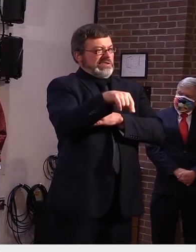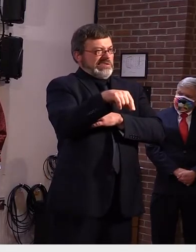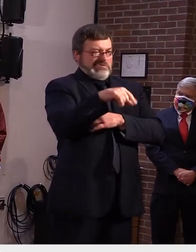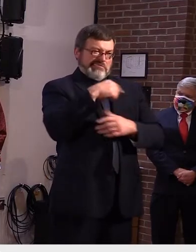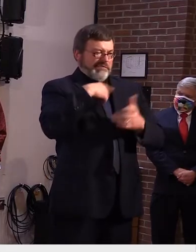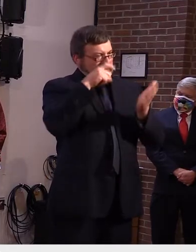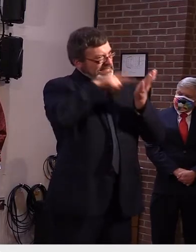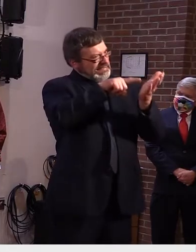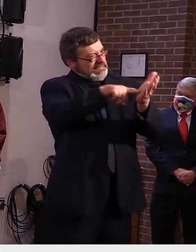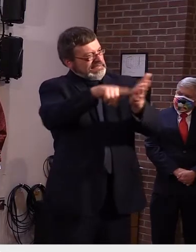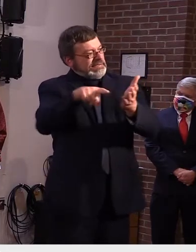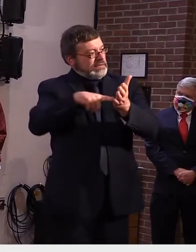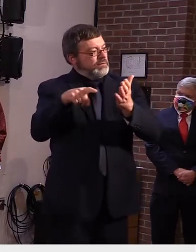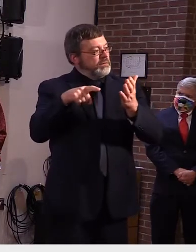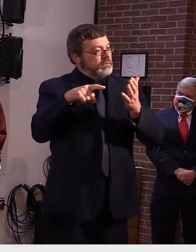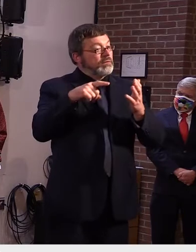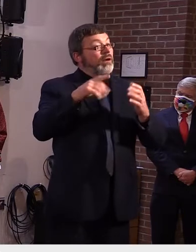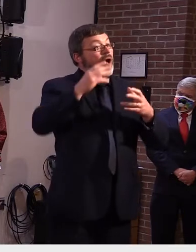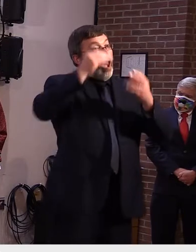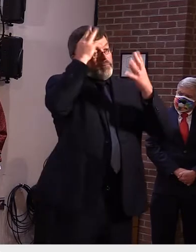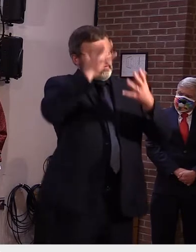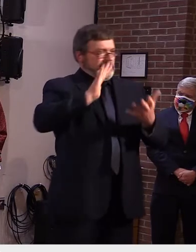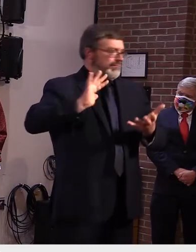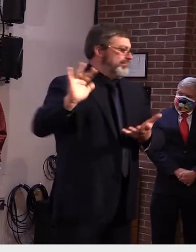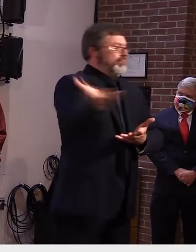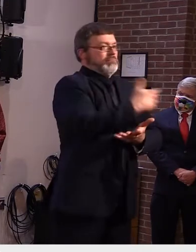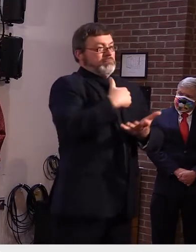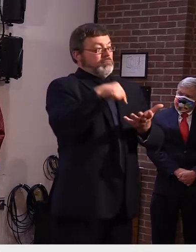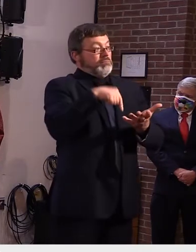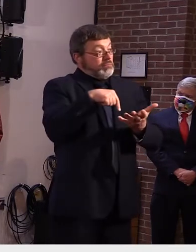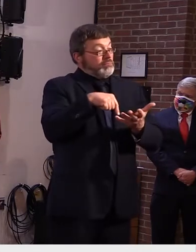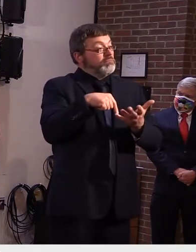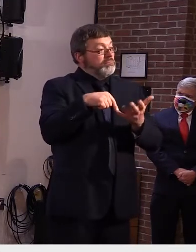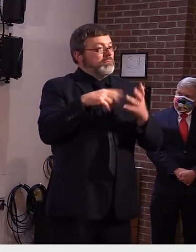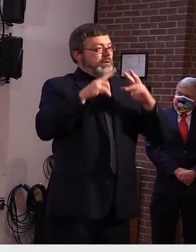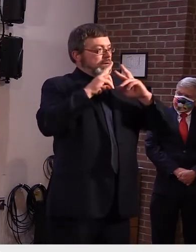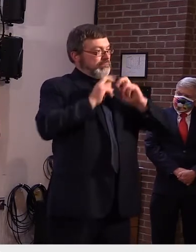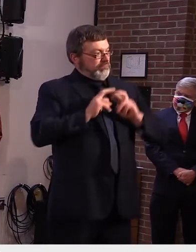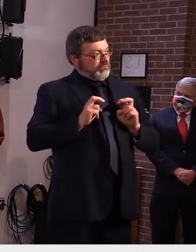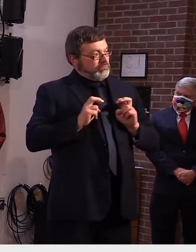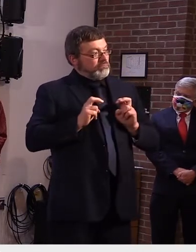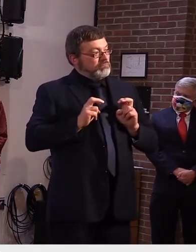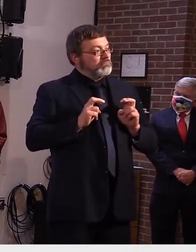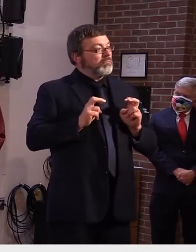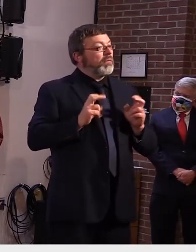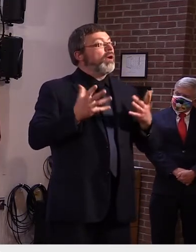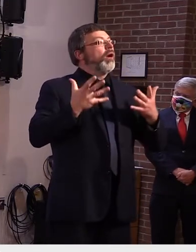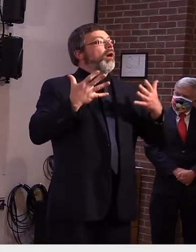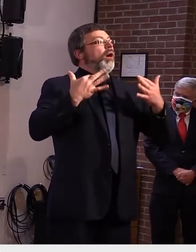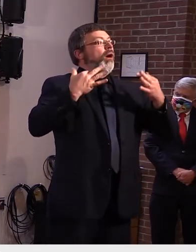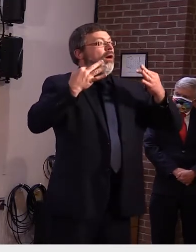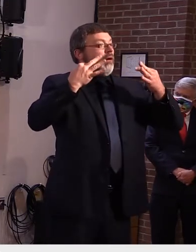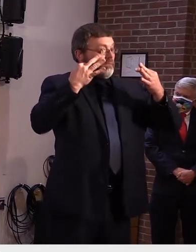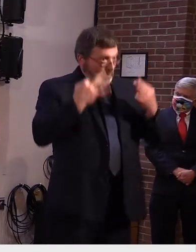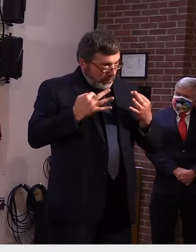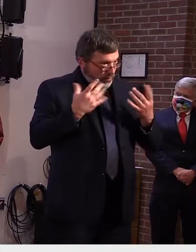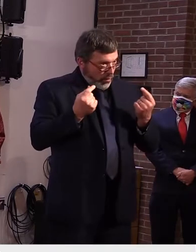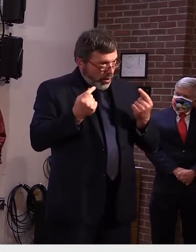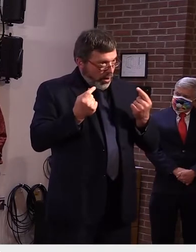we determine whether um we are recommending quarantine or quarantine plus testing